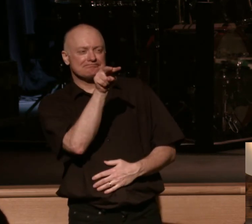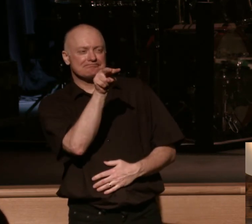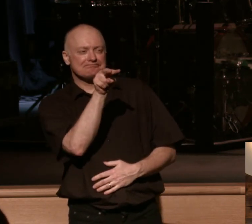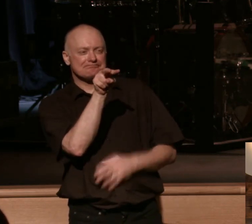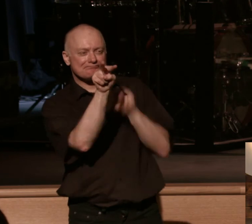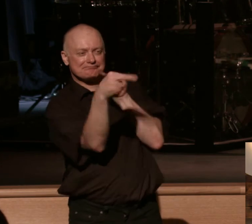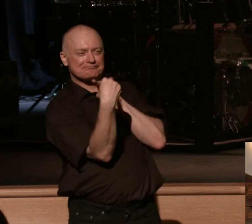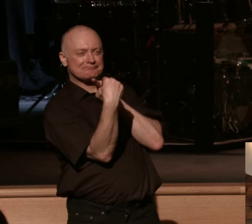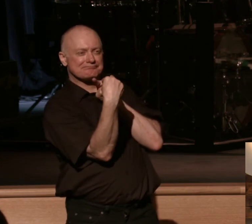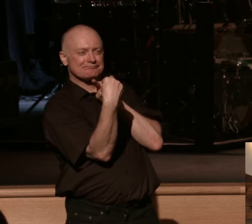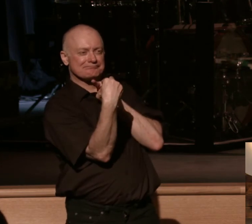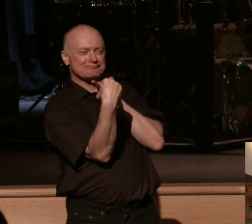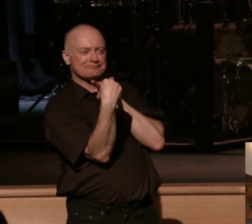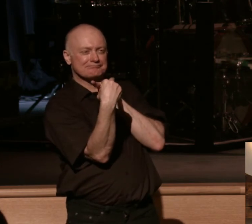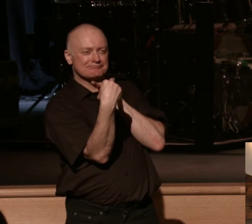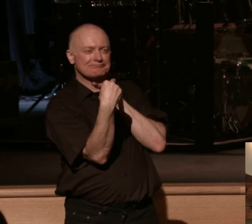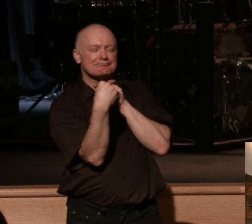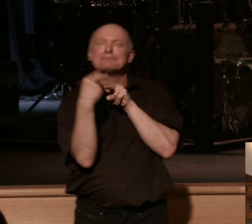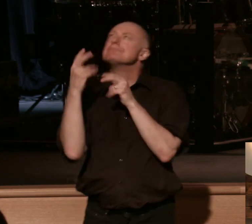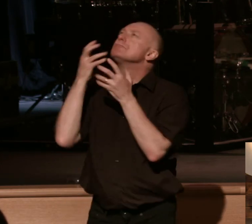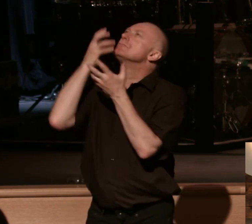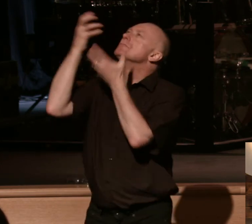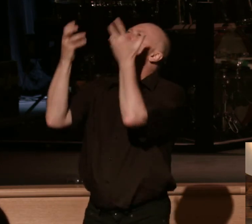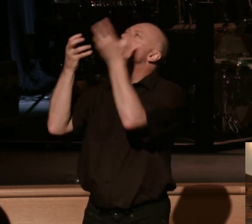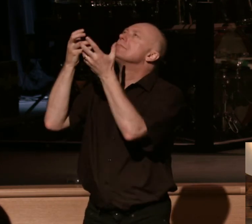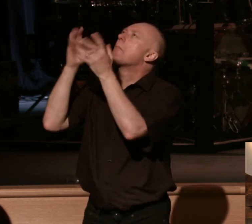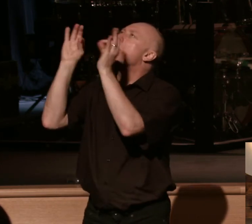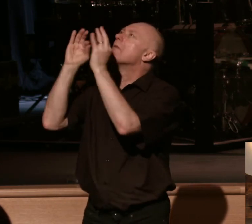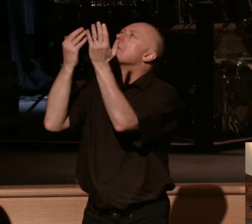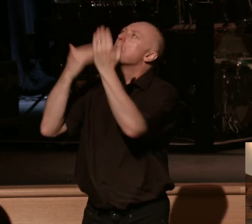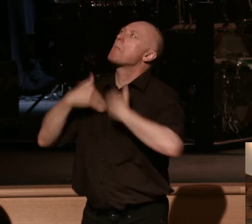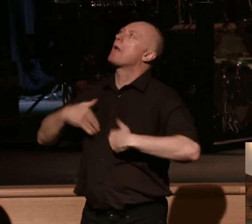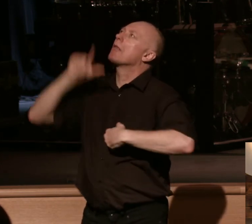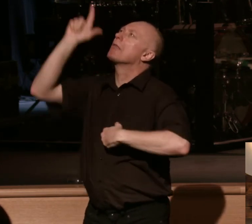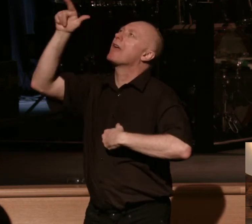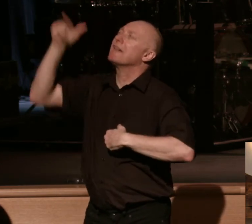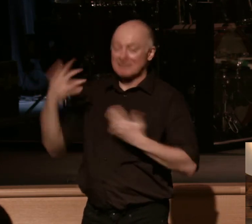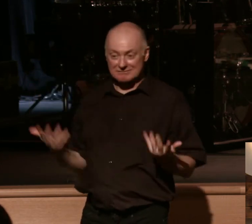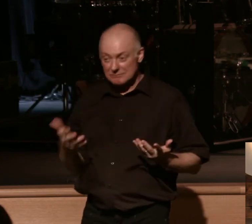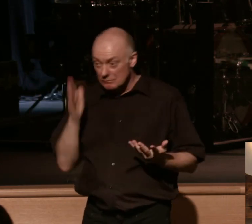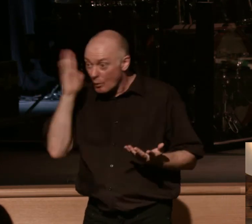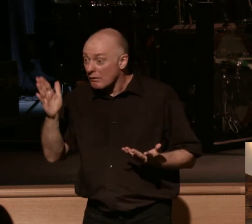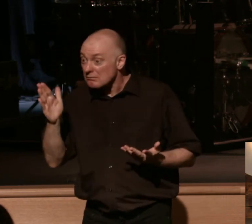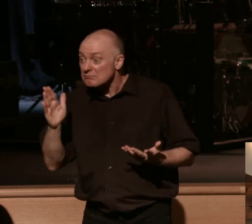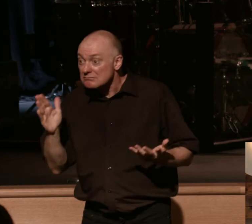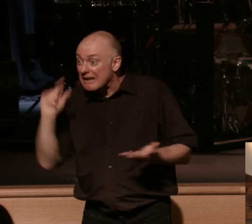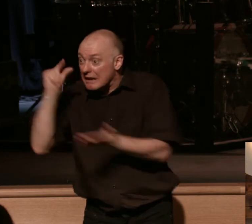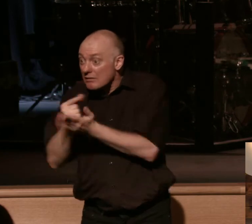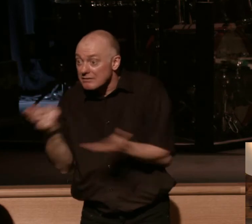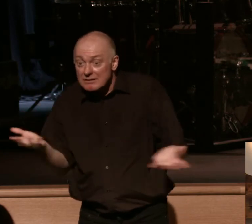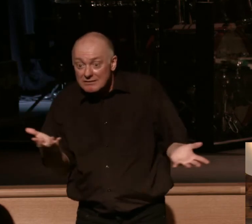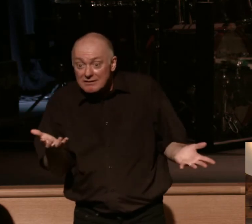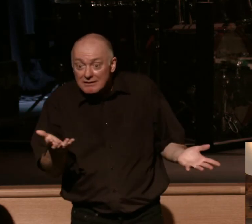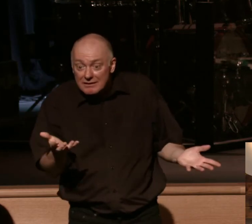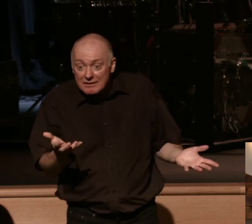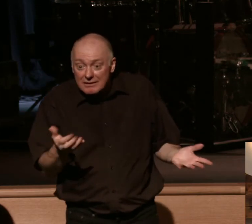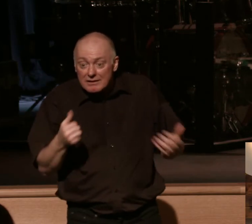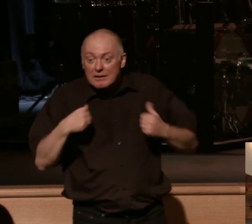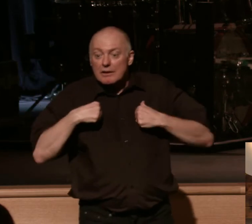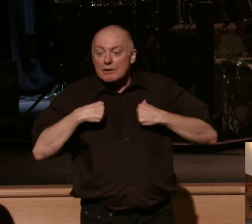I'm groaning for glory you know because we are loved ones like we are you can you can try to fix the tent as much